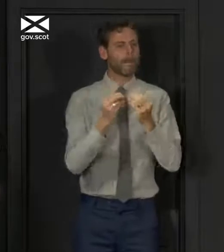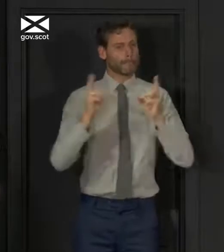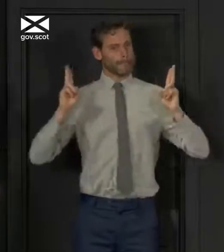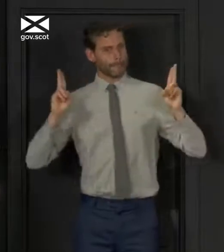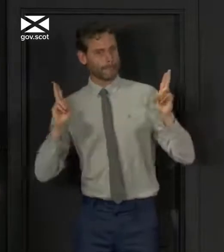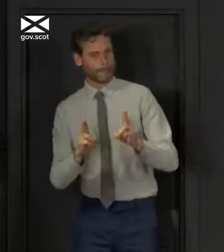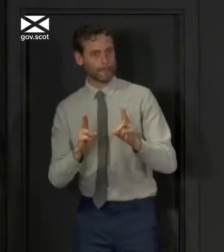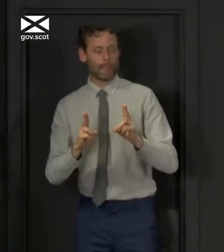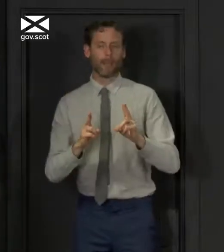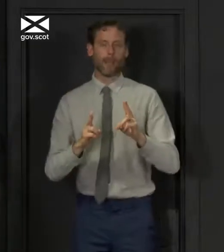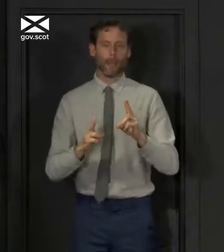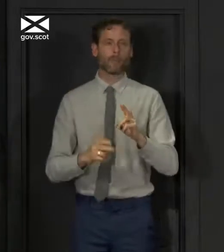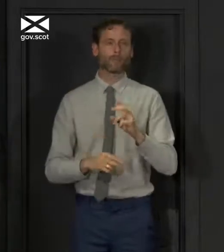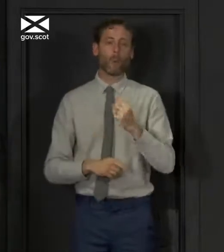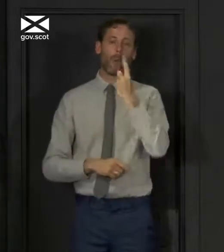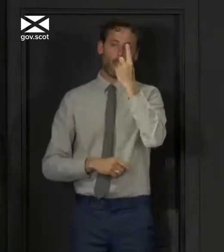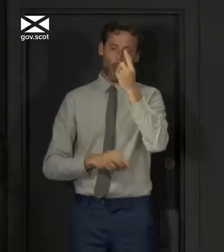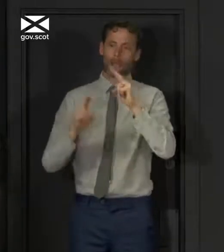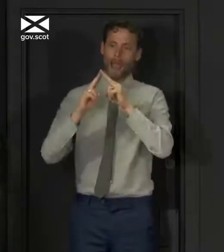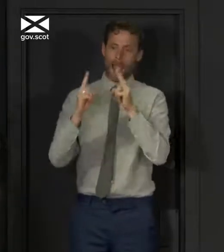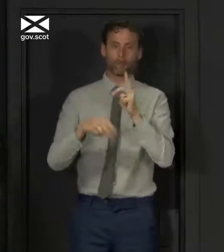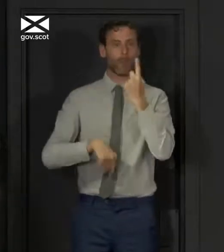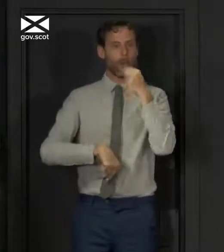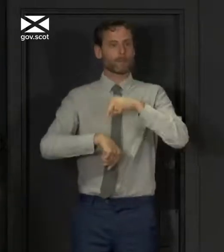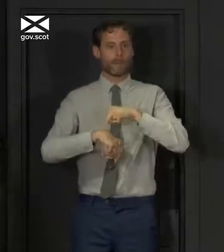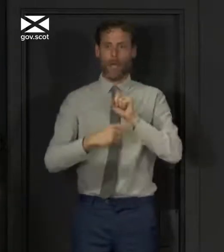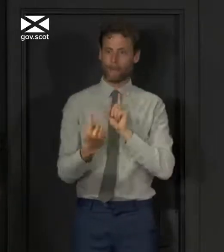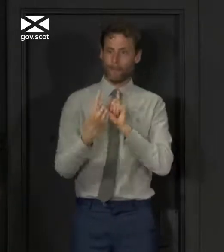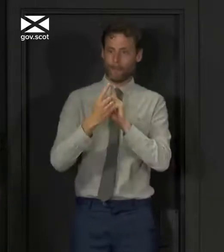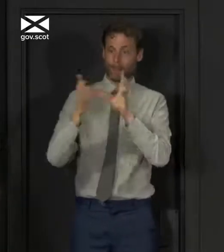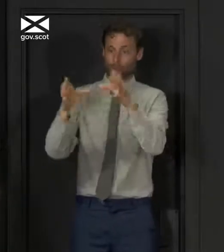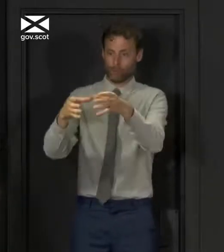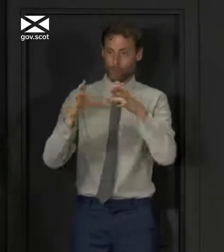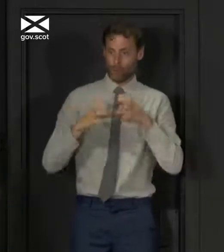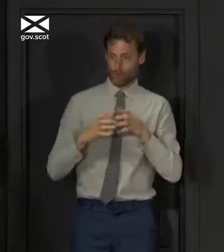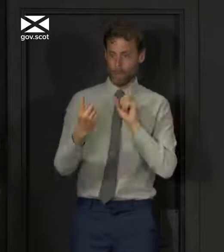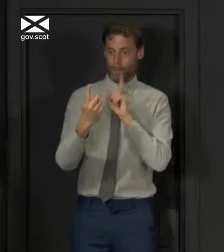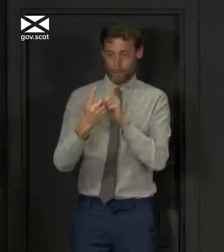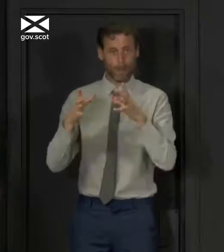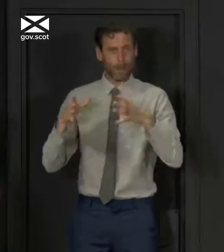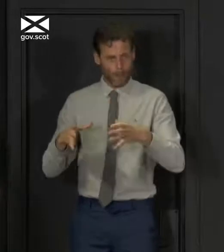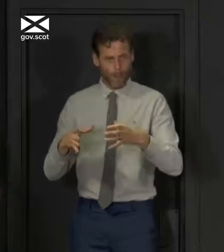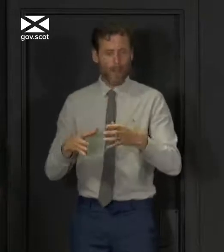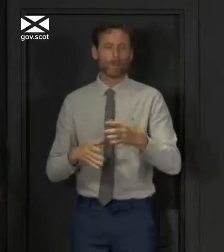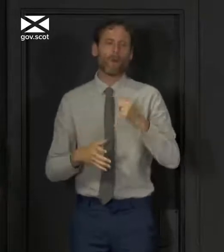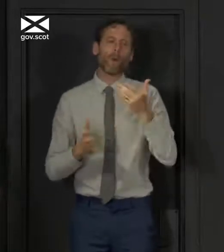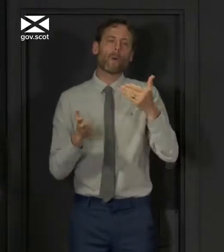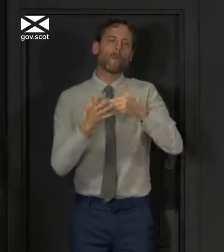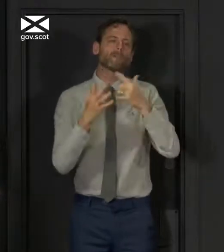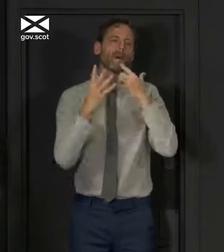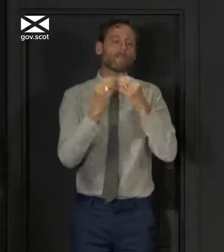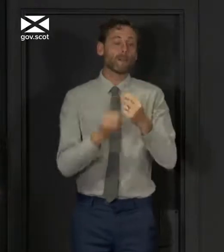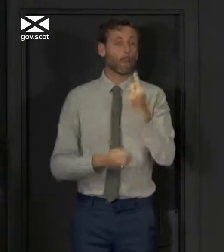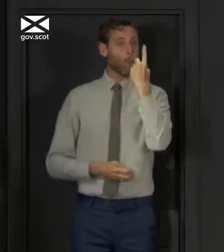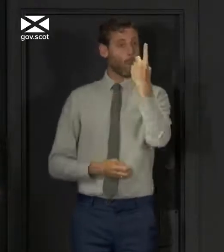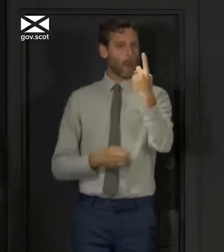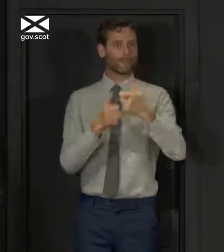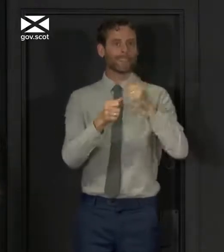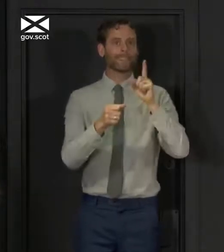while this will not be the law, we also strongly recommend that you don't meet with more than one other household per day.